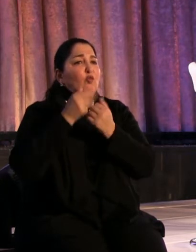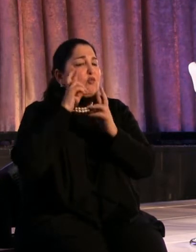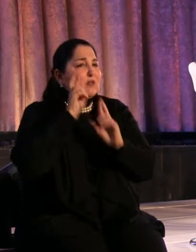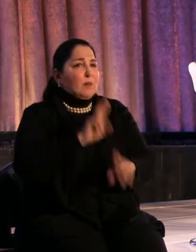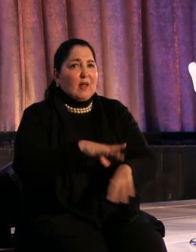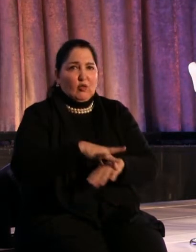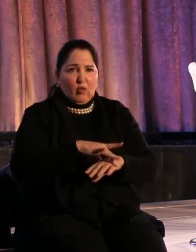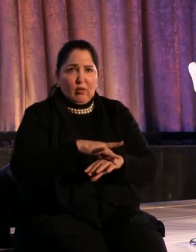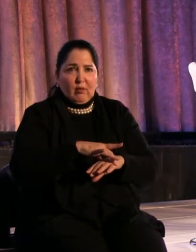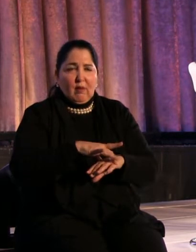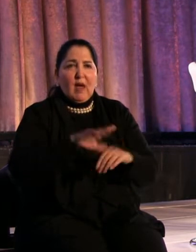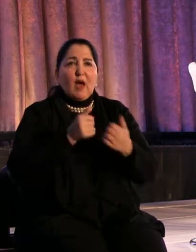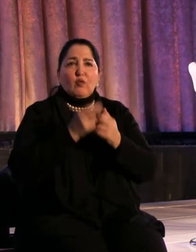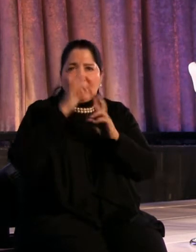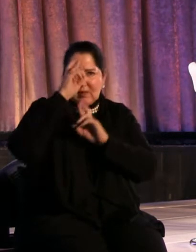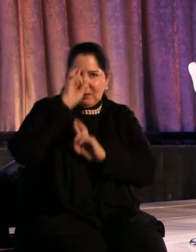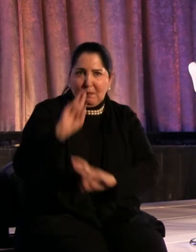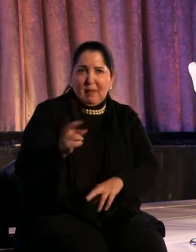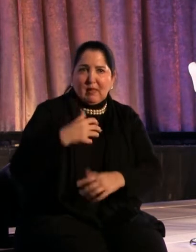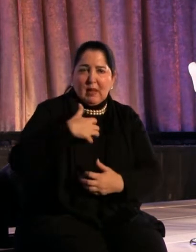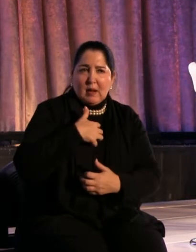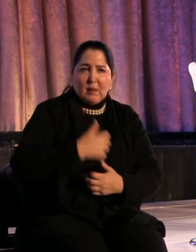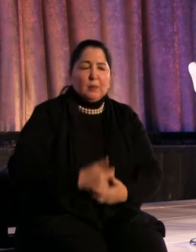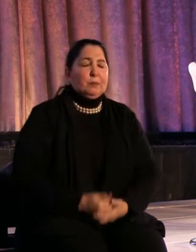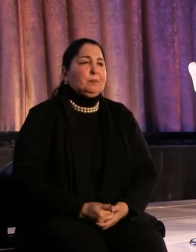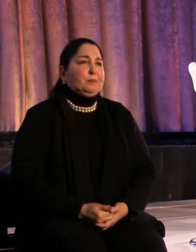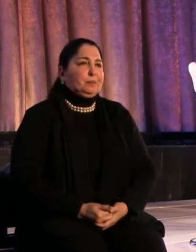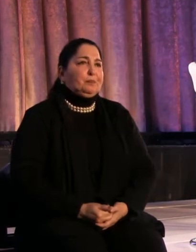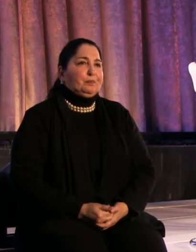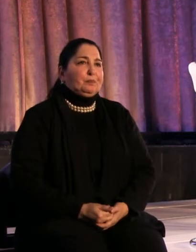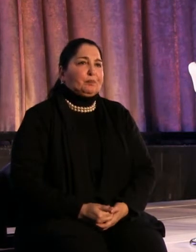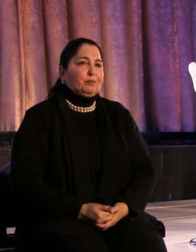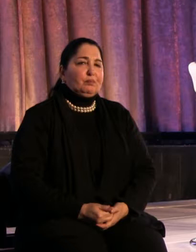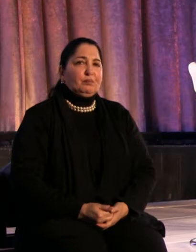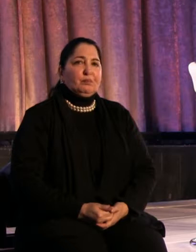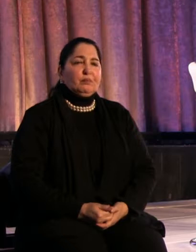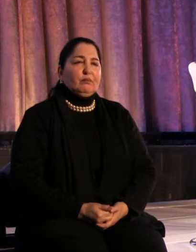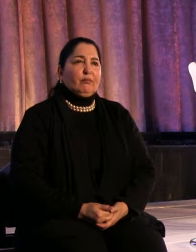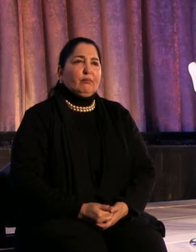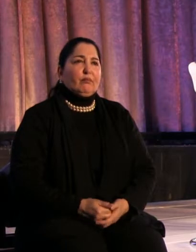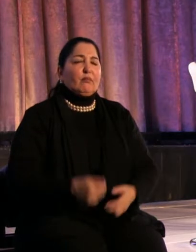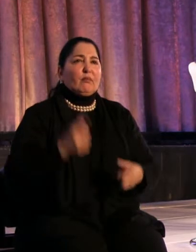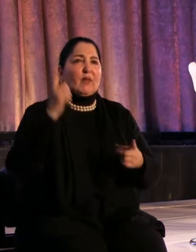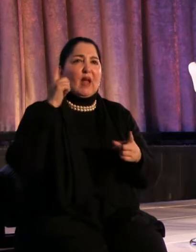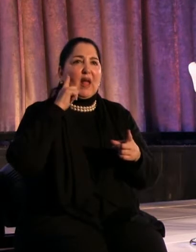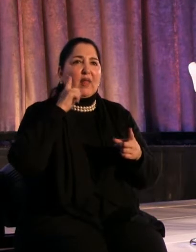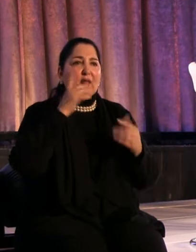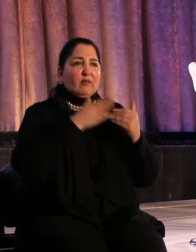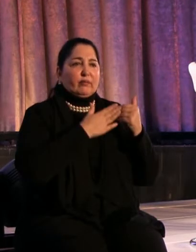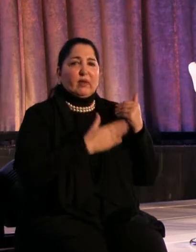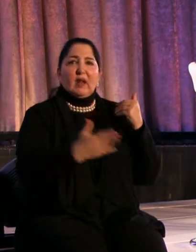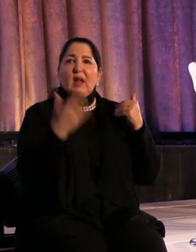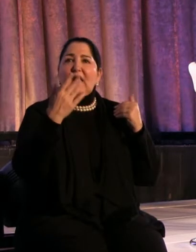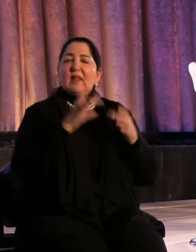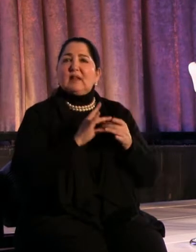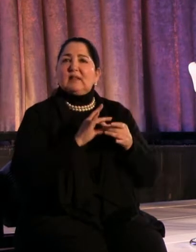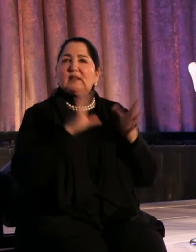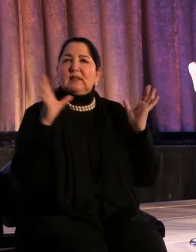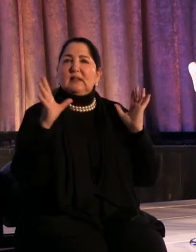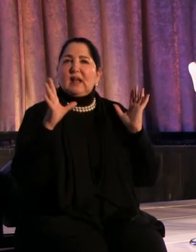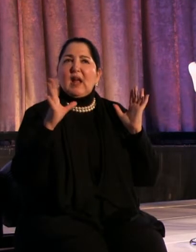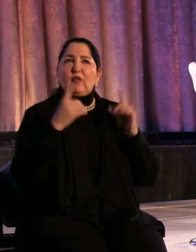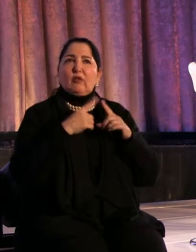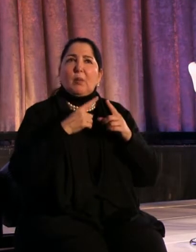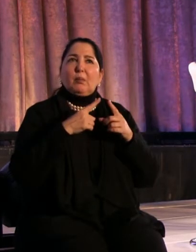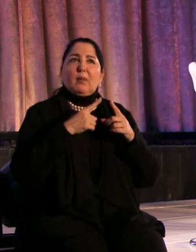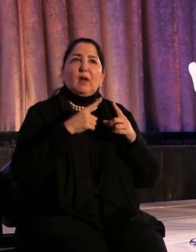earth. Right? And it's the disconnect from that that I believe has led to the destruction of the